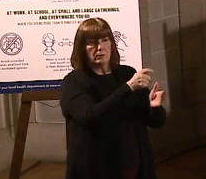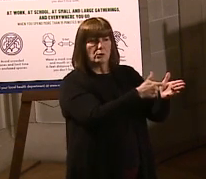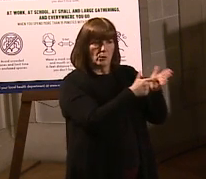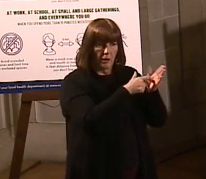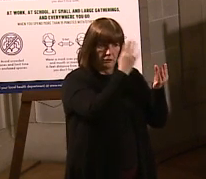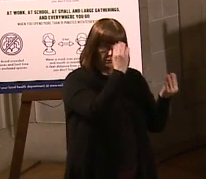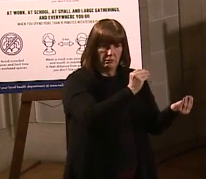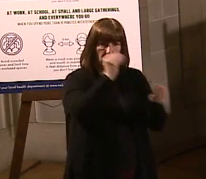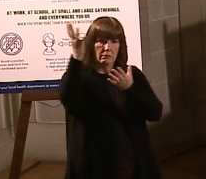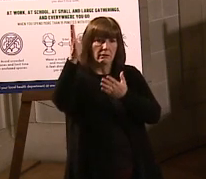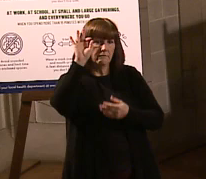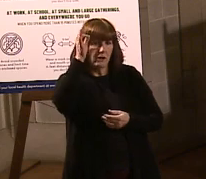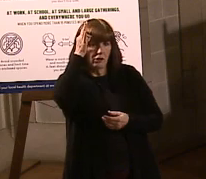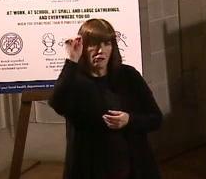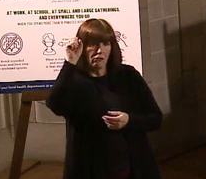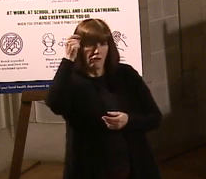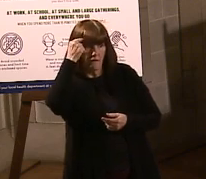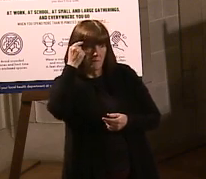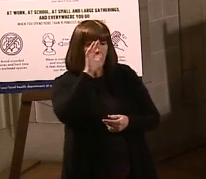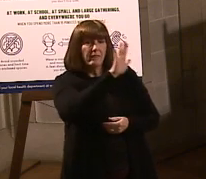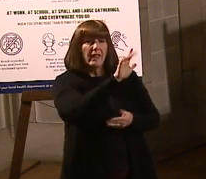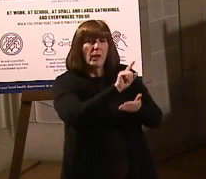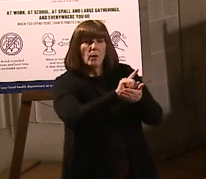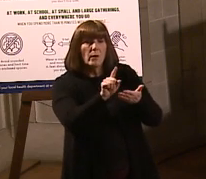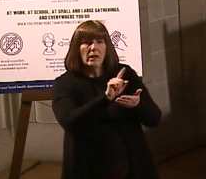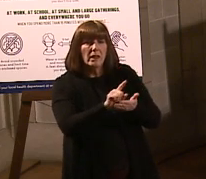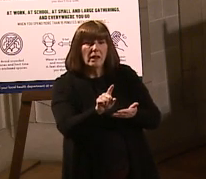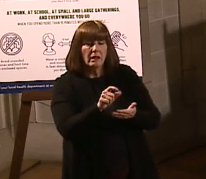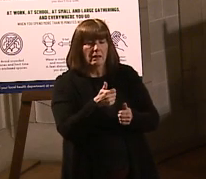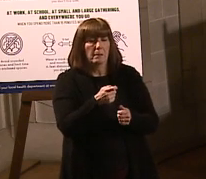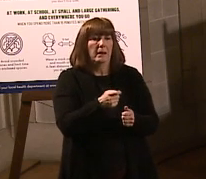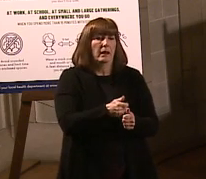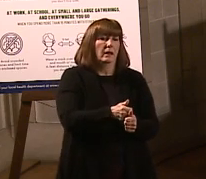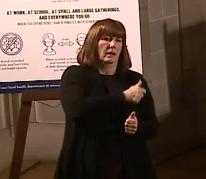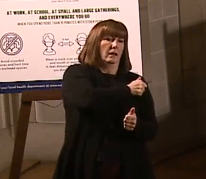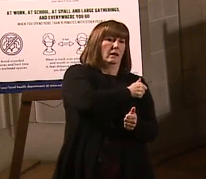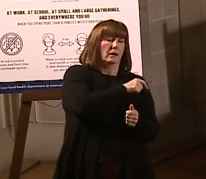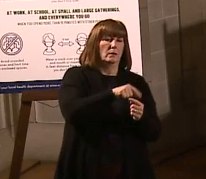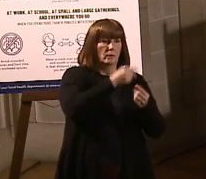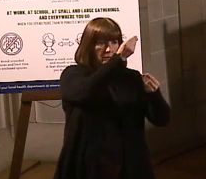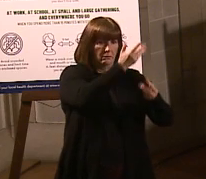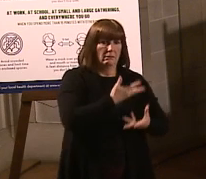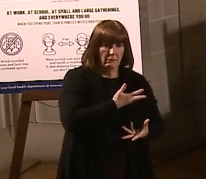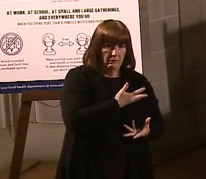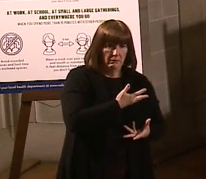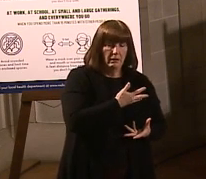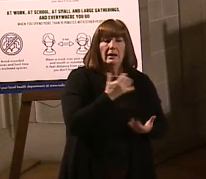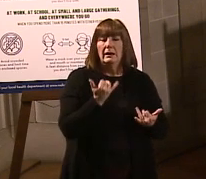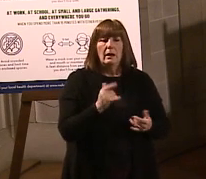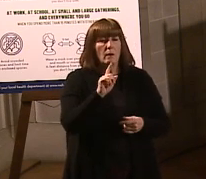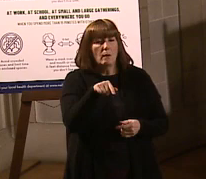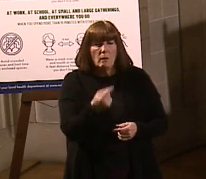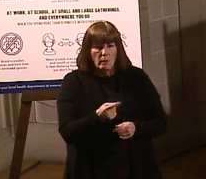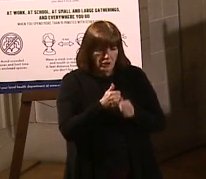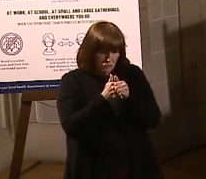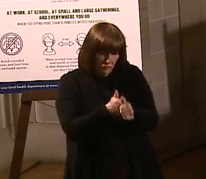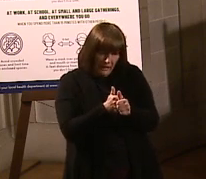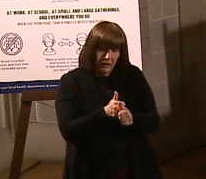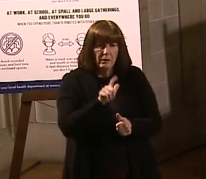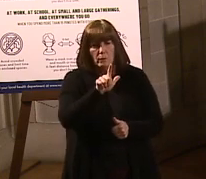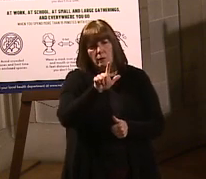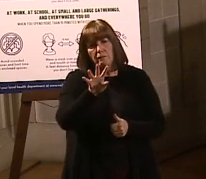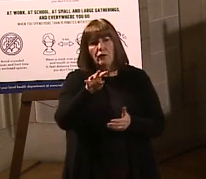there is a couple-week lag in their information hitting our immunization system, and currently we are only digitally tracking about 24